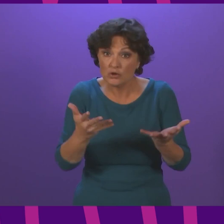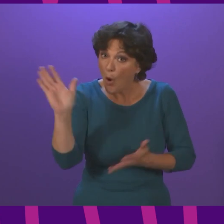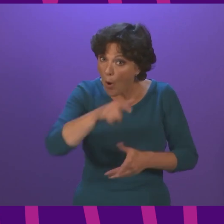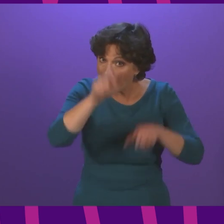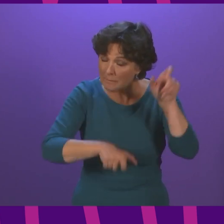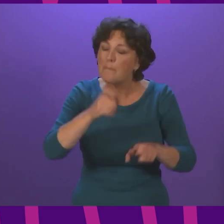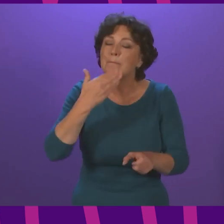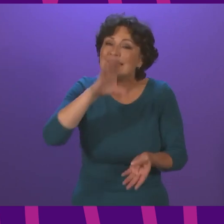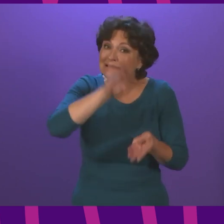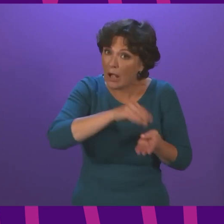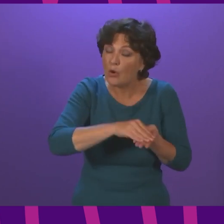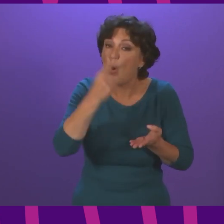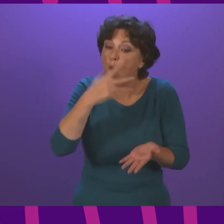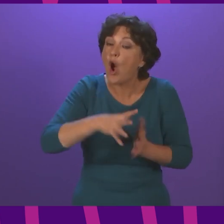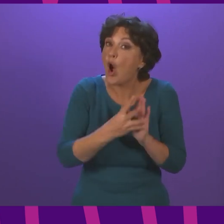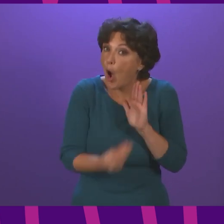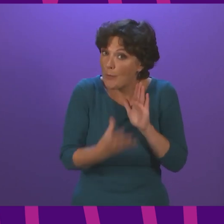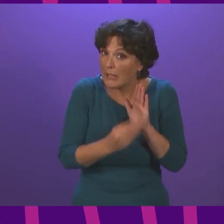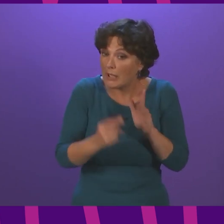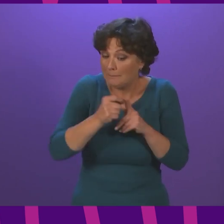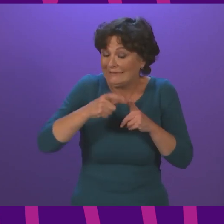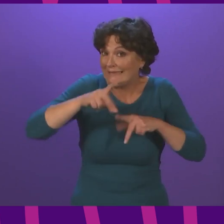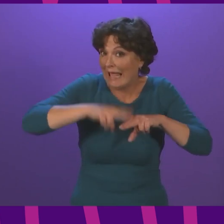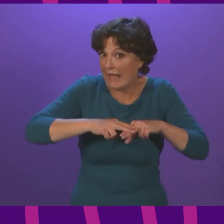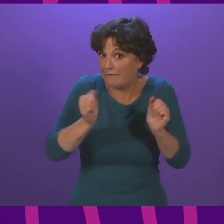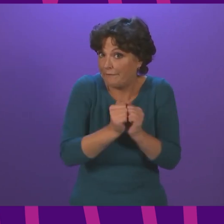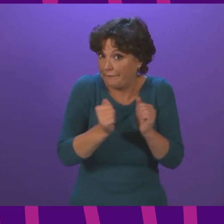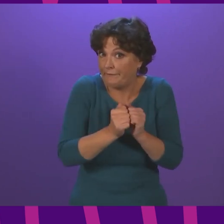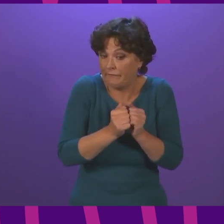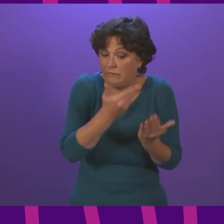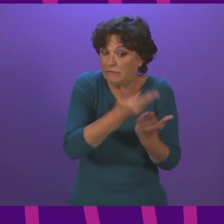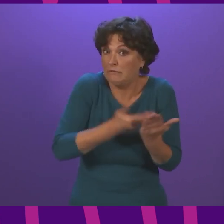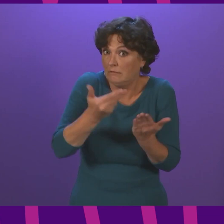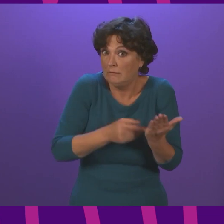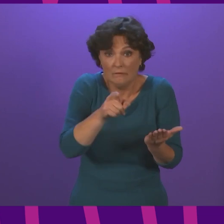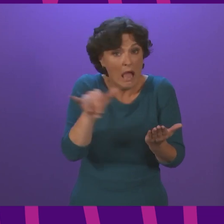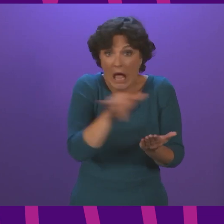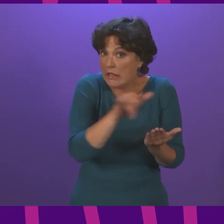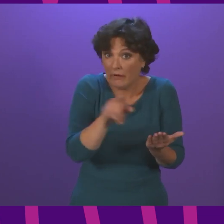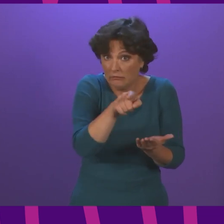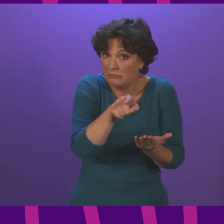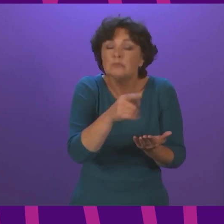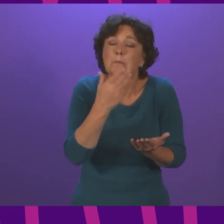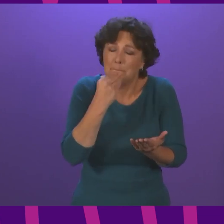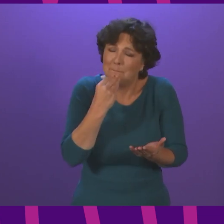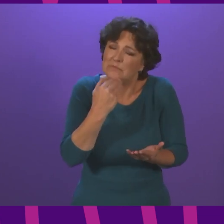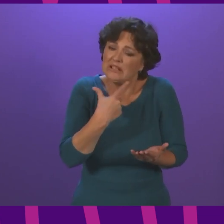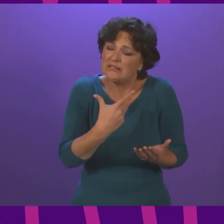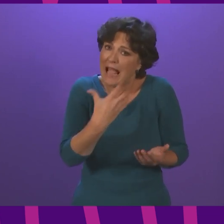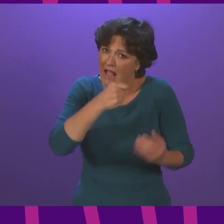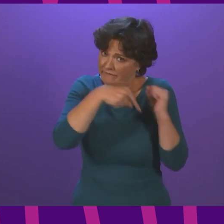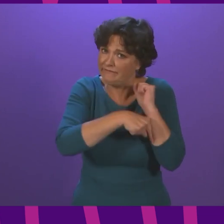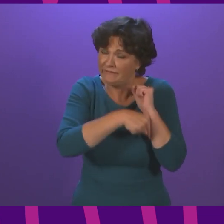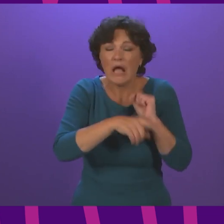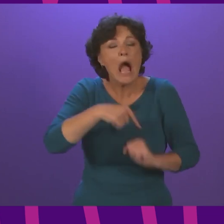record as soon as they can, either through the app or by getting the PDF or a paper copy from NHS Inform. I